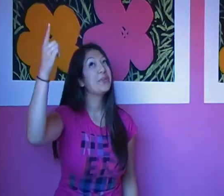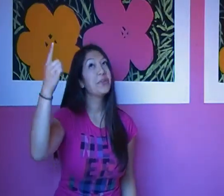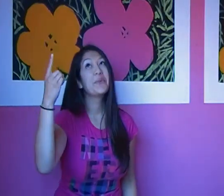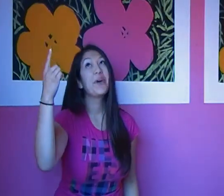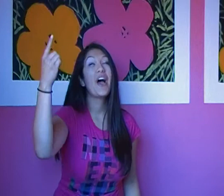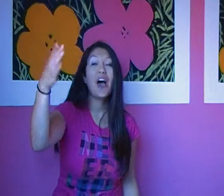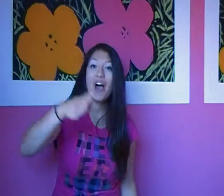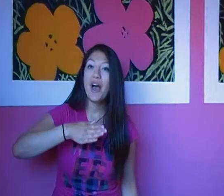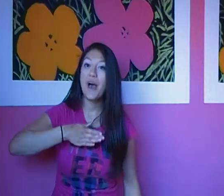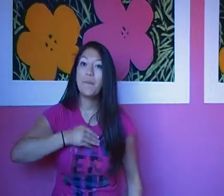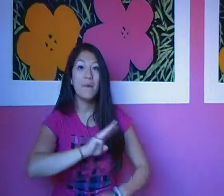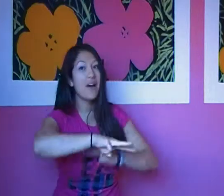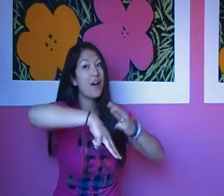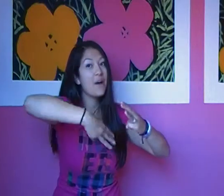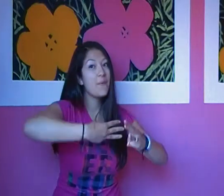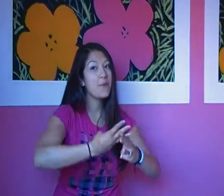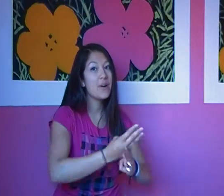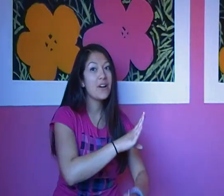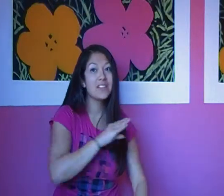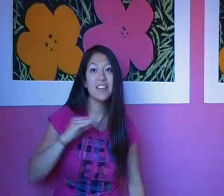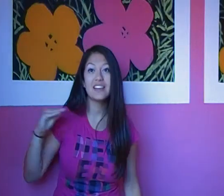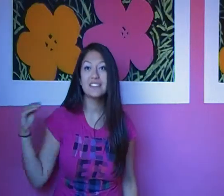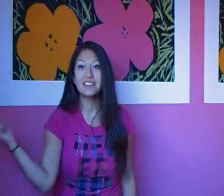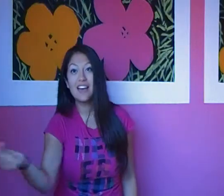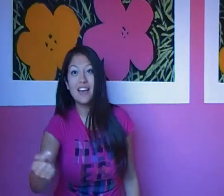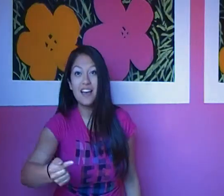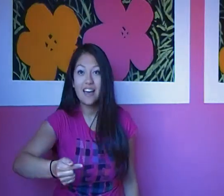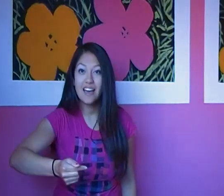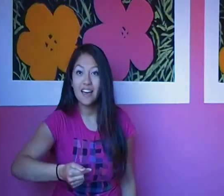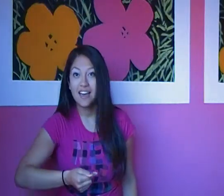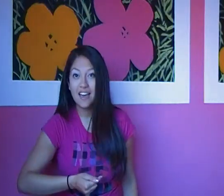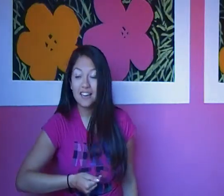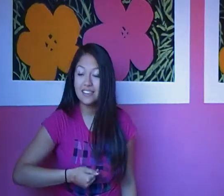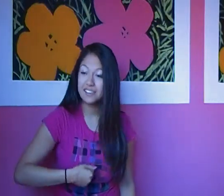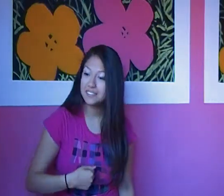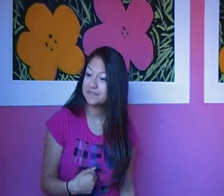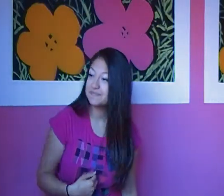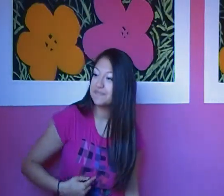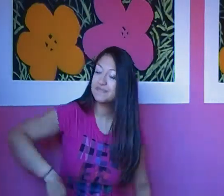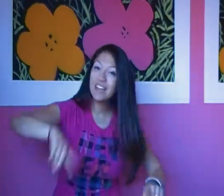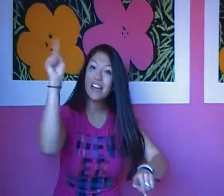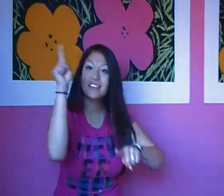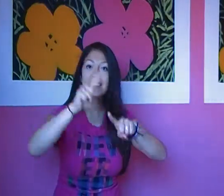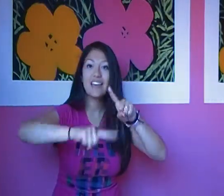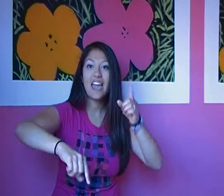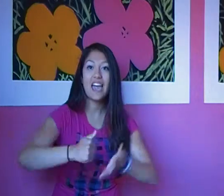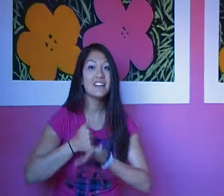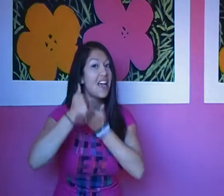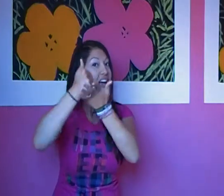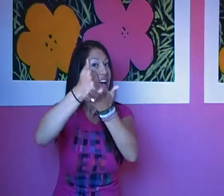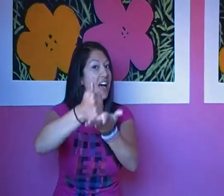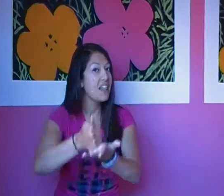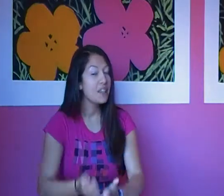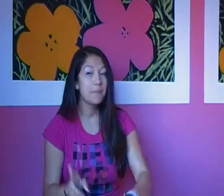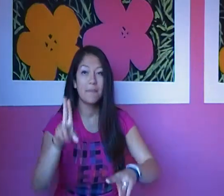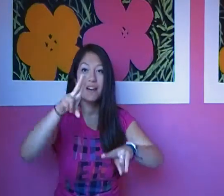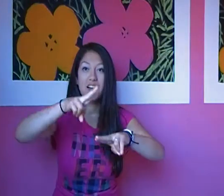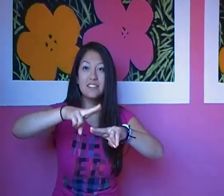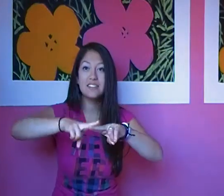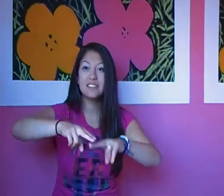You are my world. I can't help but